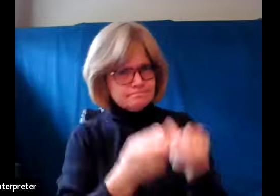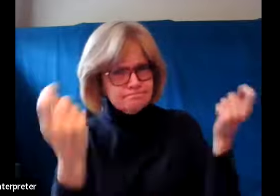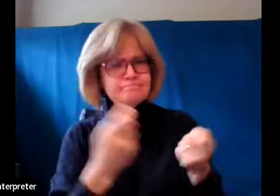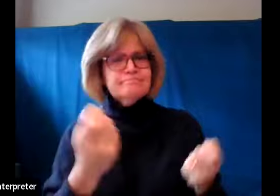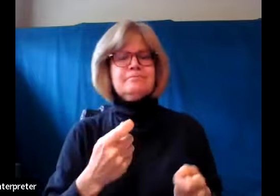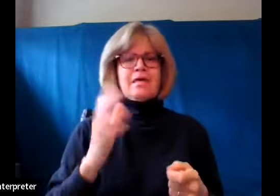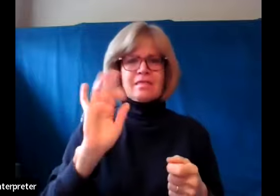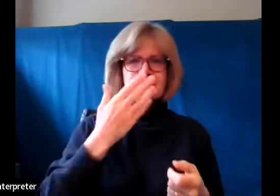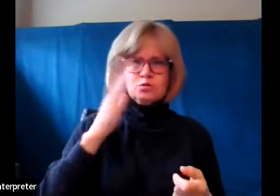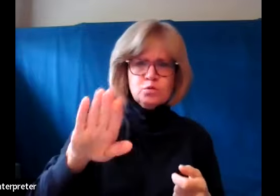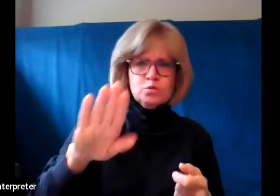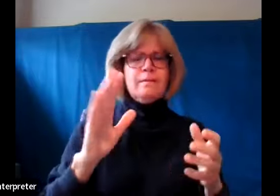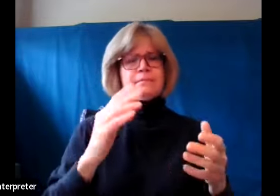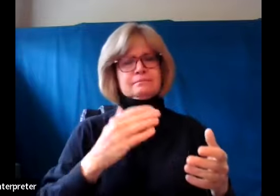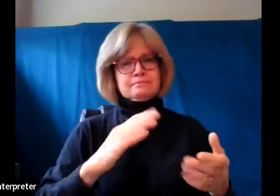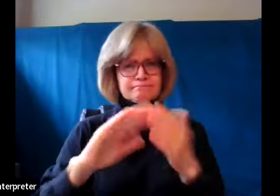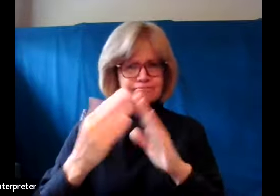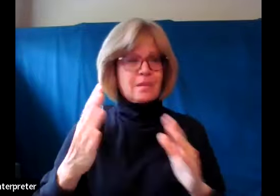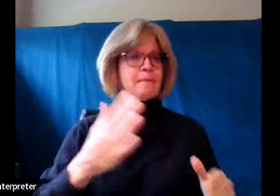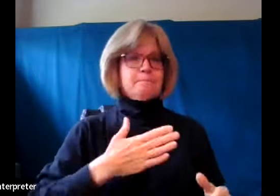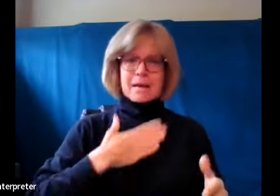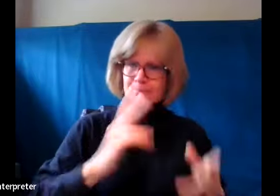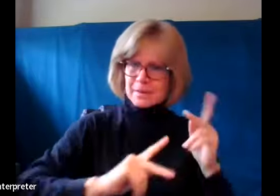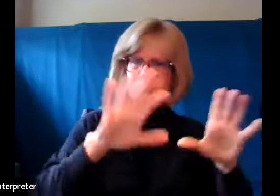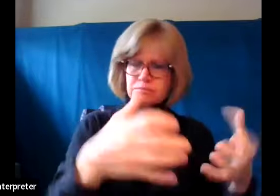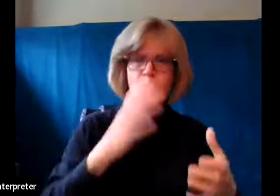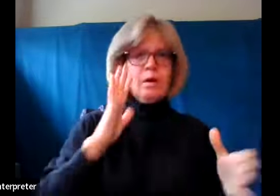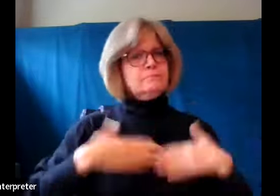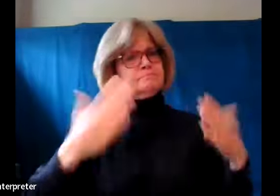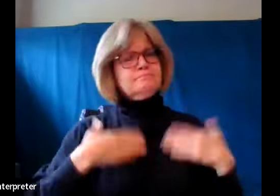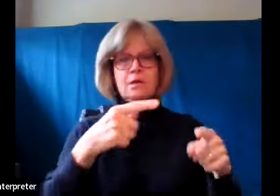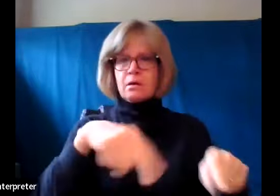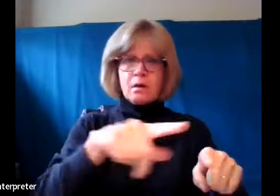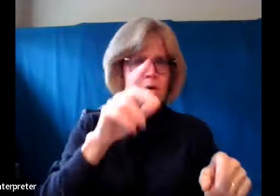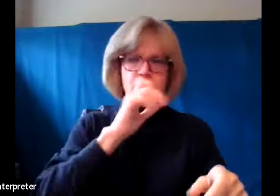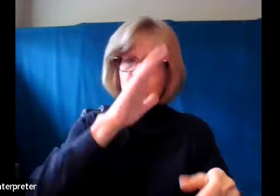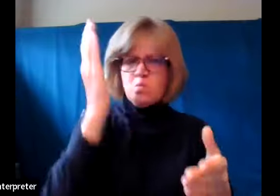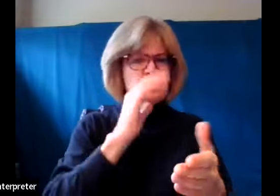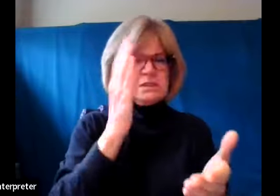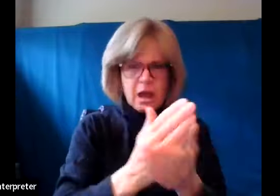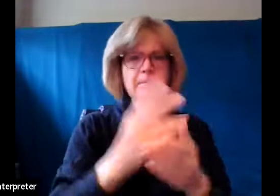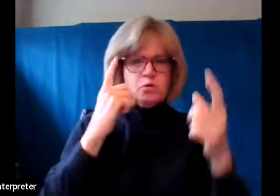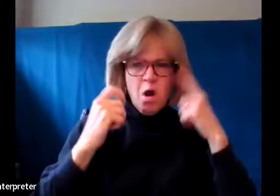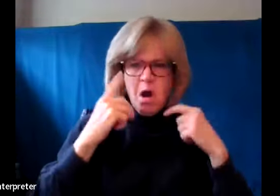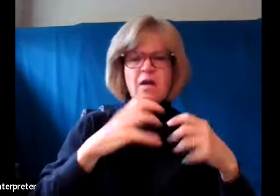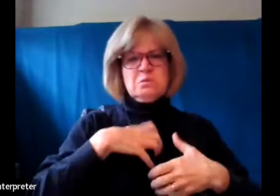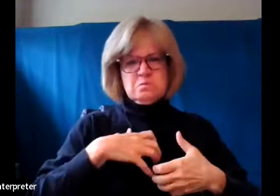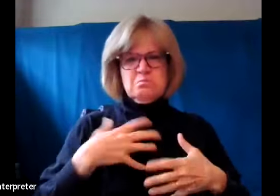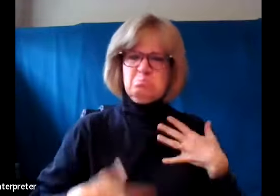my people. No more shall the sound of weeping be heard in it or the cry of distress. No more shall